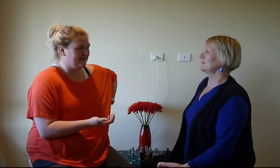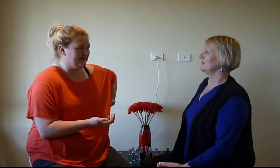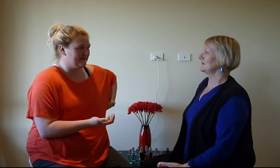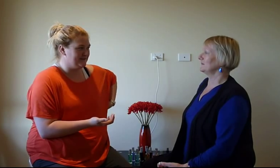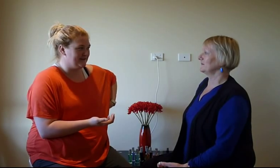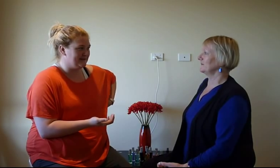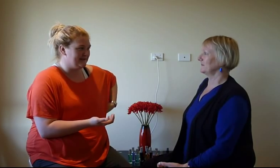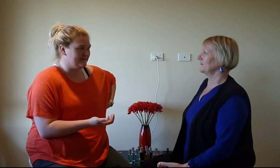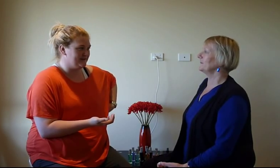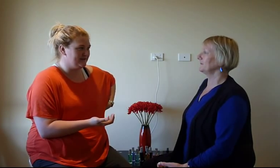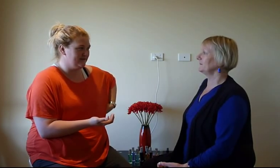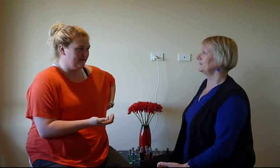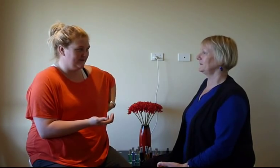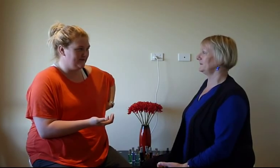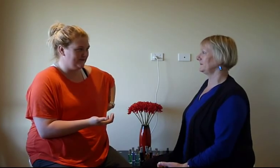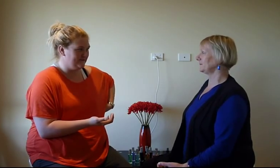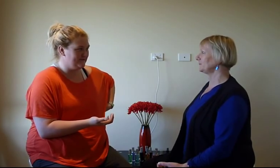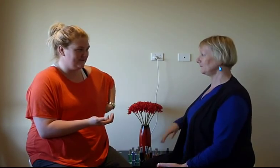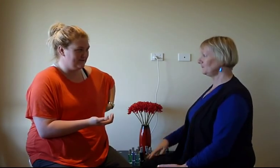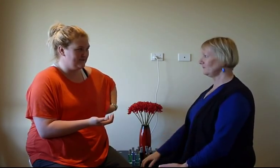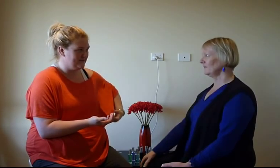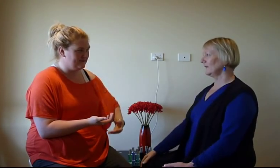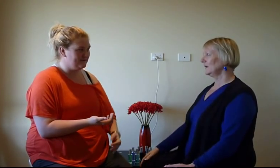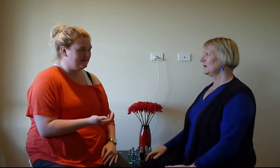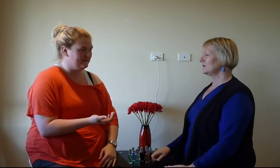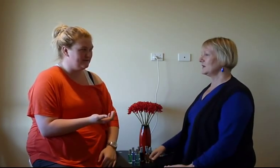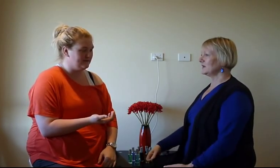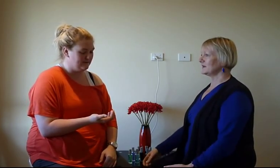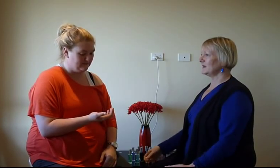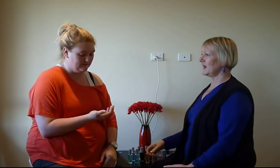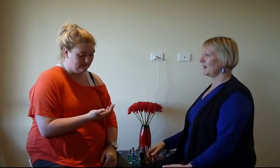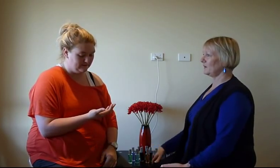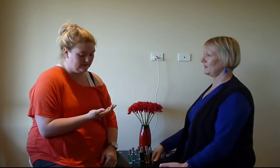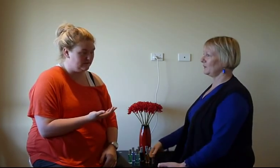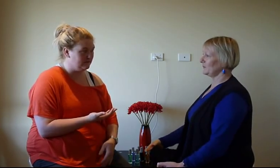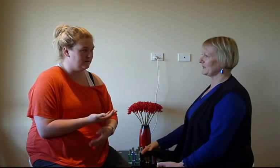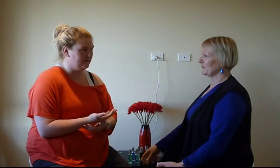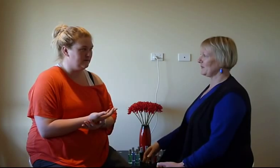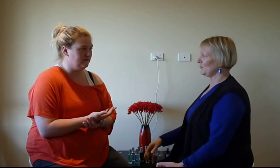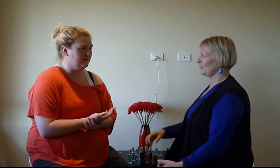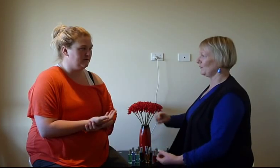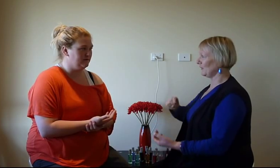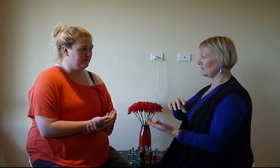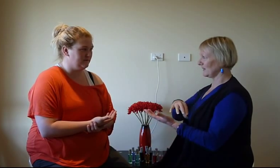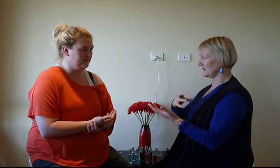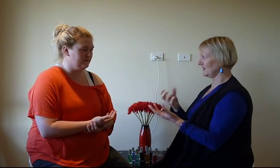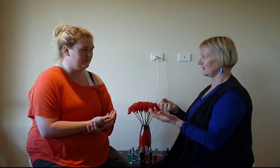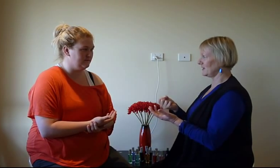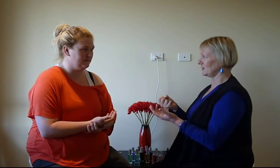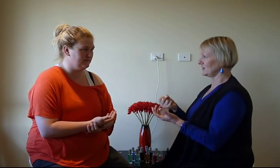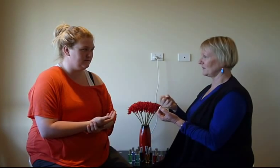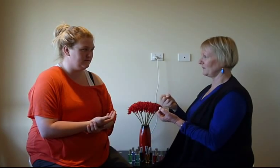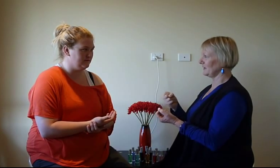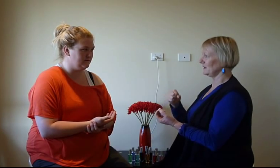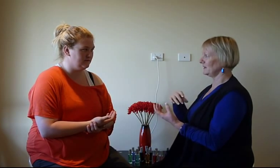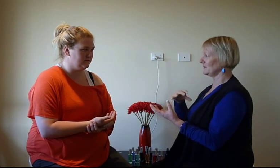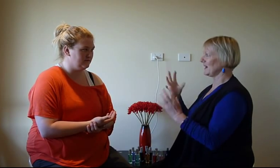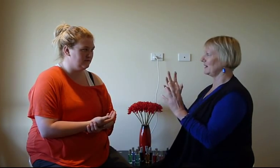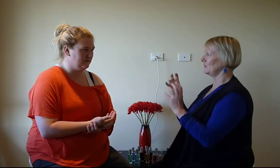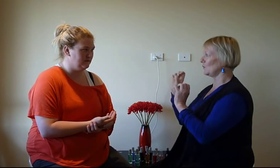as good sensations so you can see how you know some people can feel the sensations and feel it as pain and